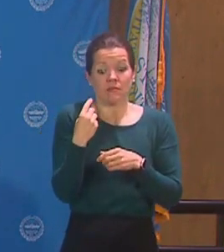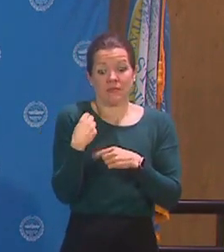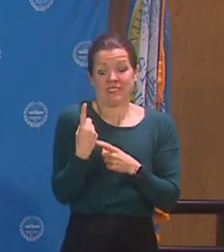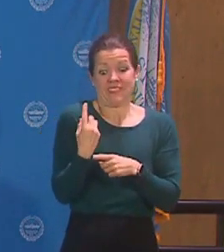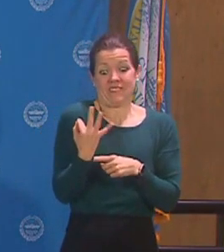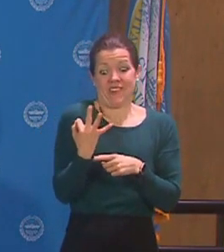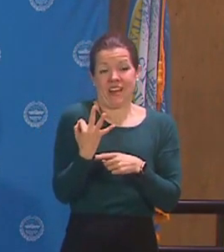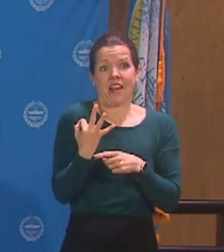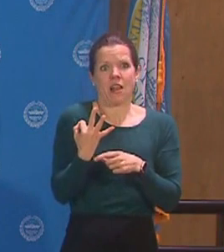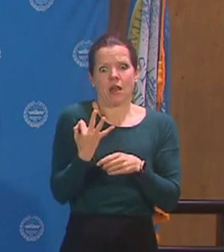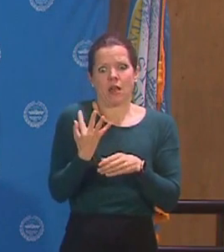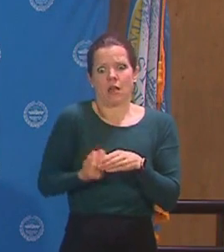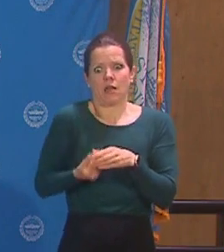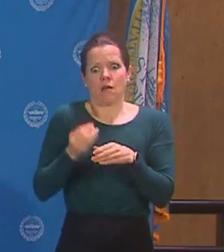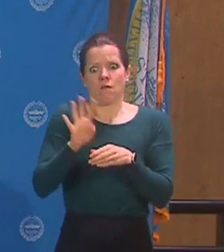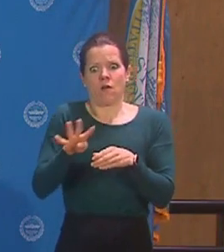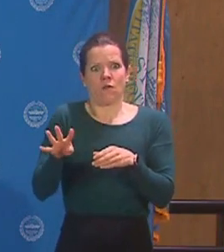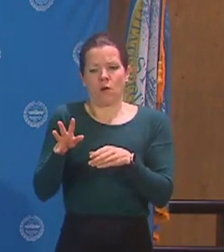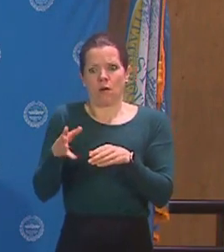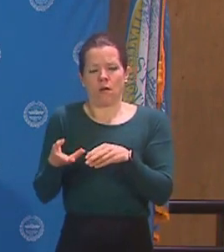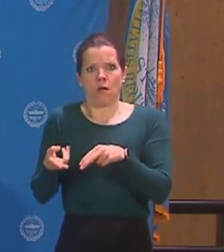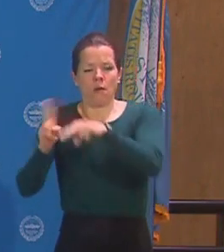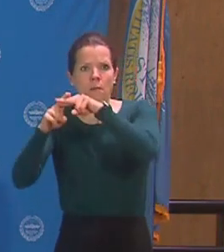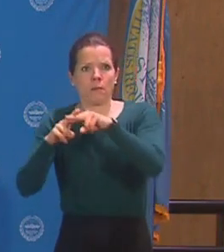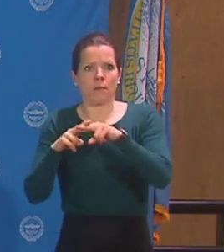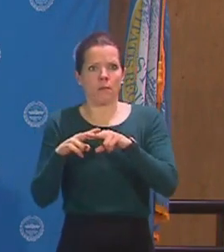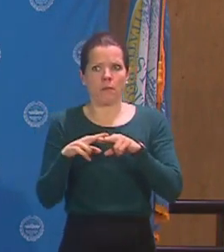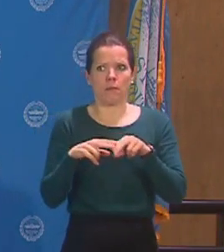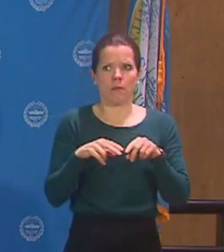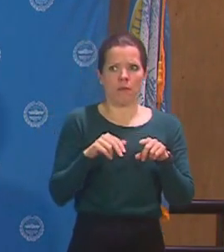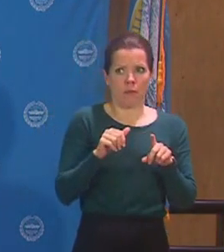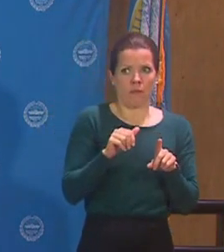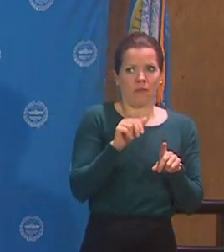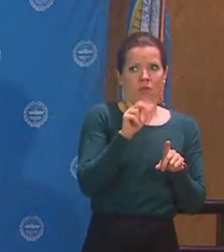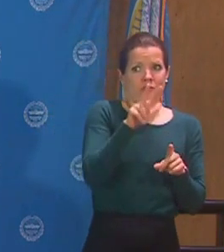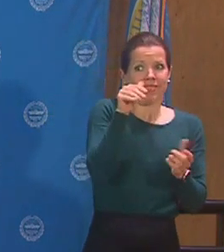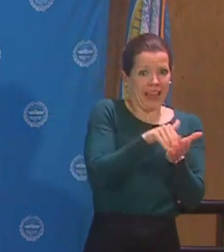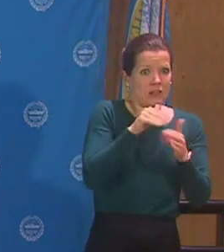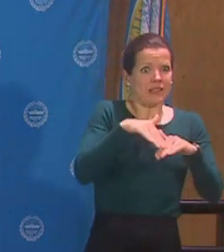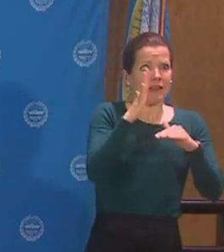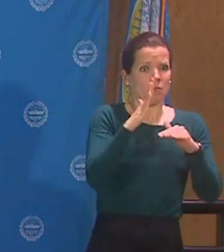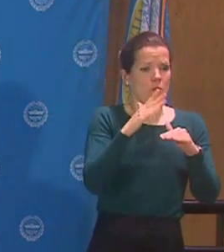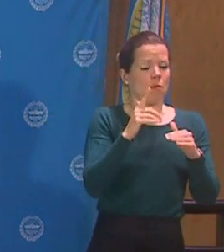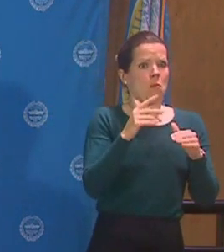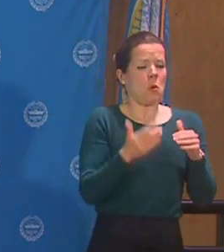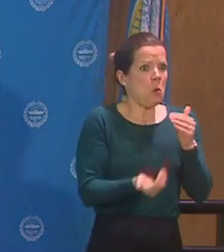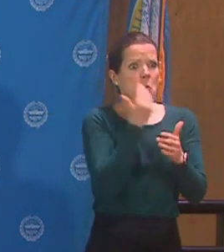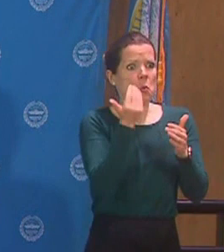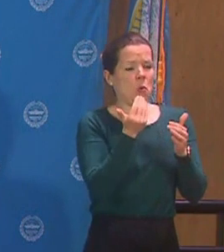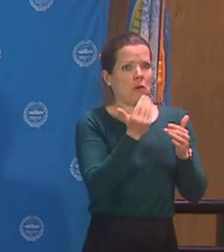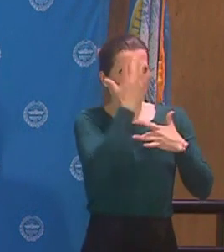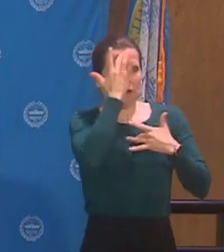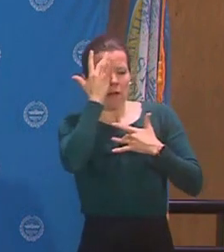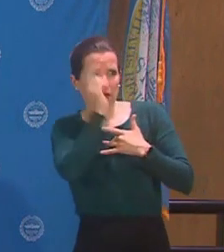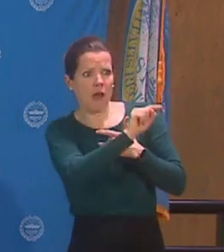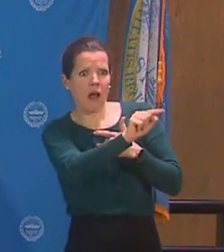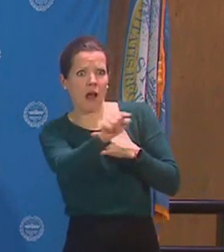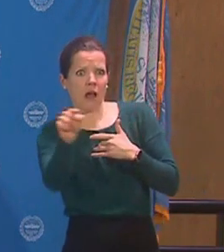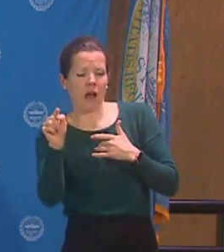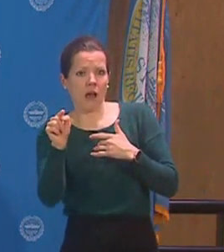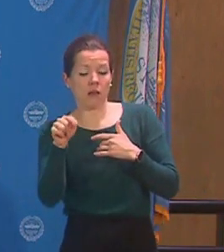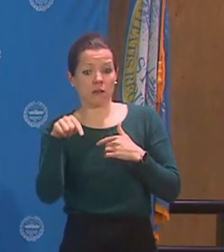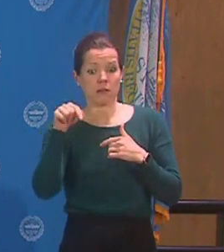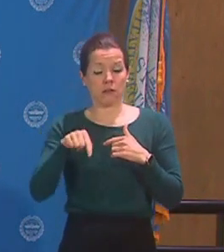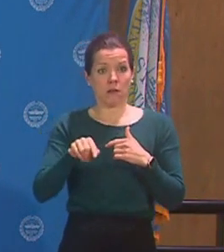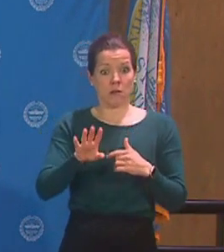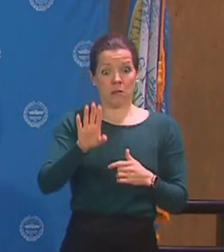Friday. As of yesterday, we were at the city of Boston, 3,916 cases in Boston of residents of the city of